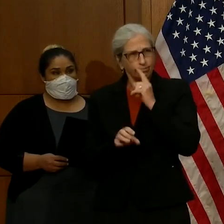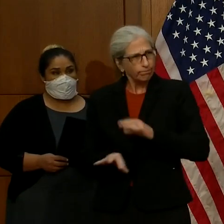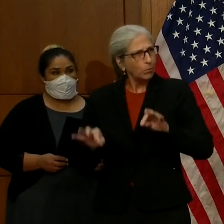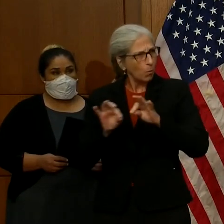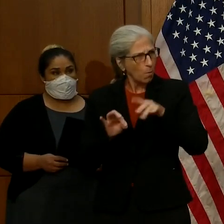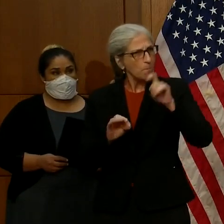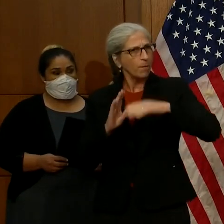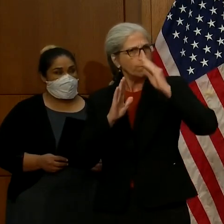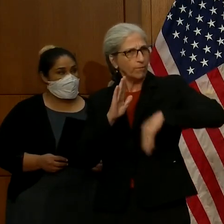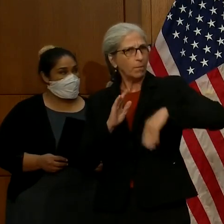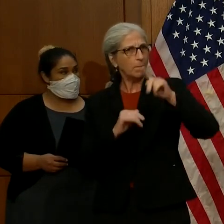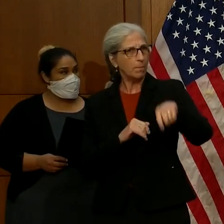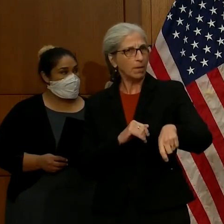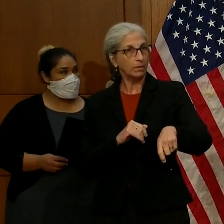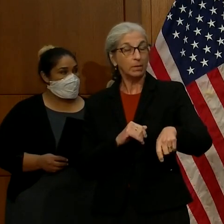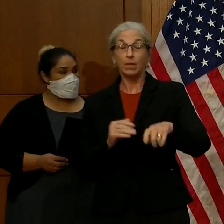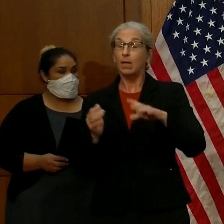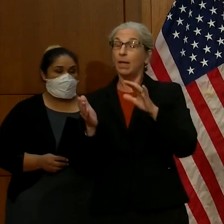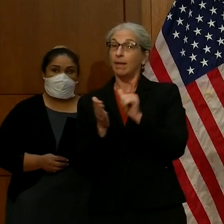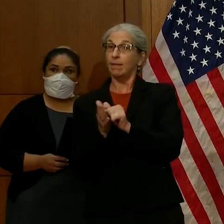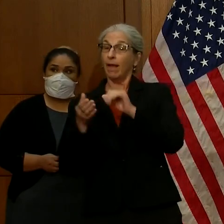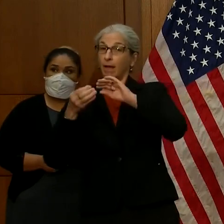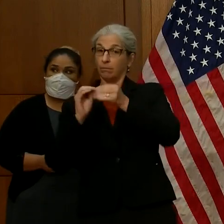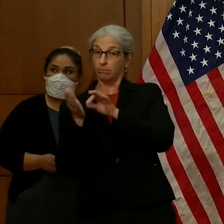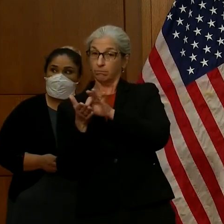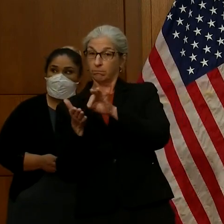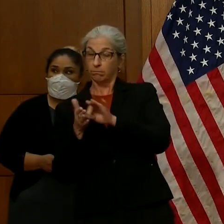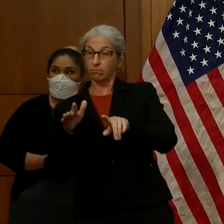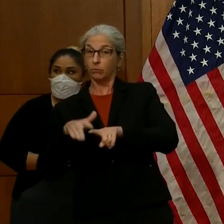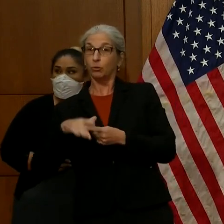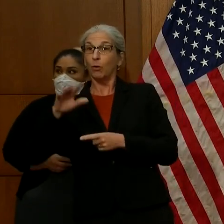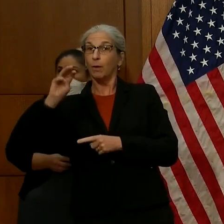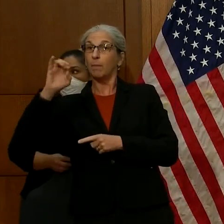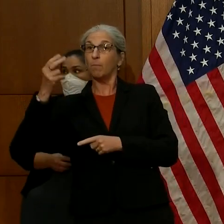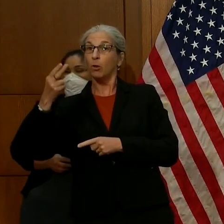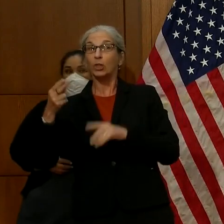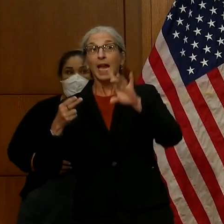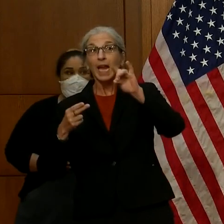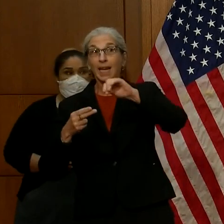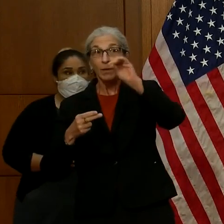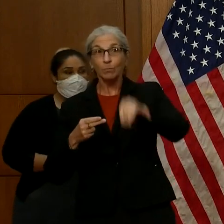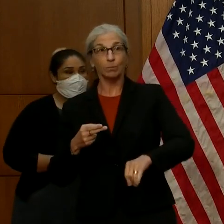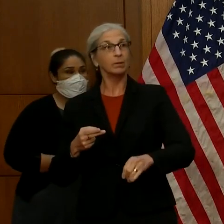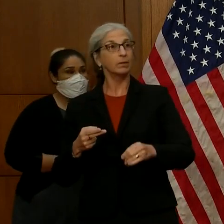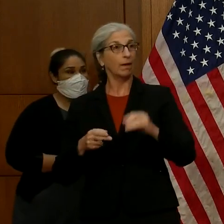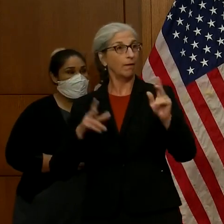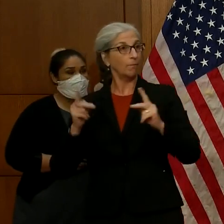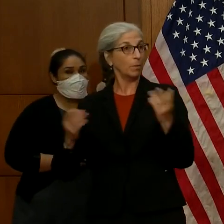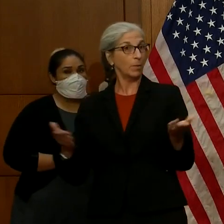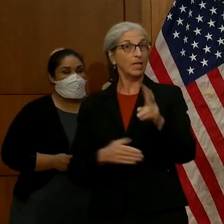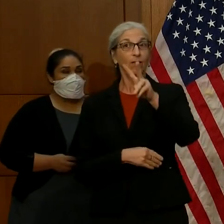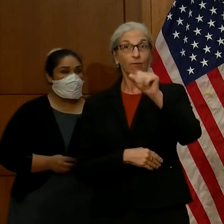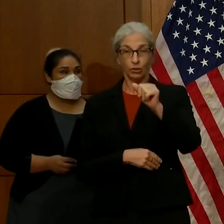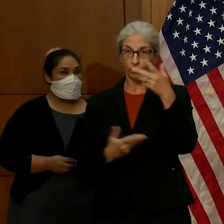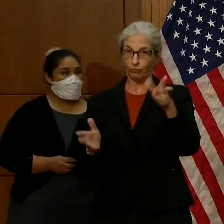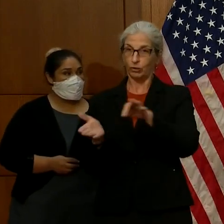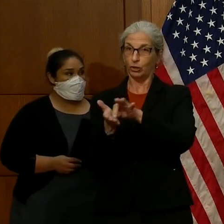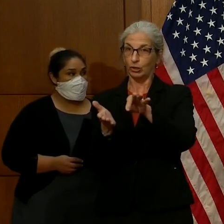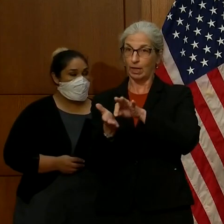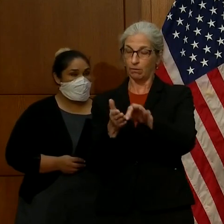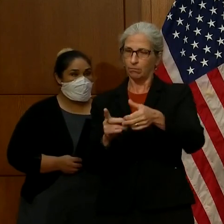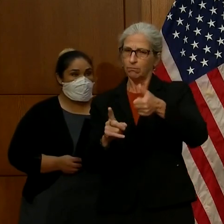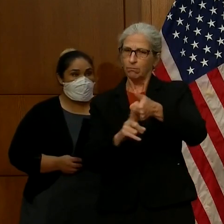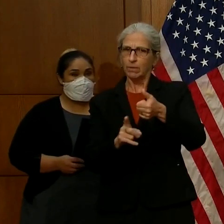March, and I'm pleased to share, as the governor said, that so far over 80% of households in Virginia have been counted, either by self